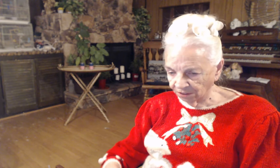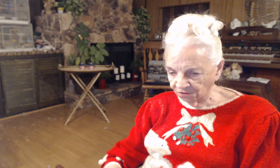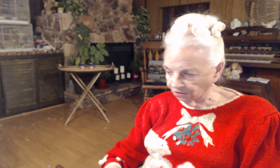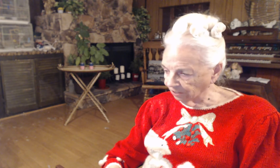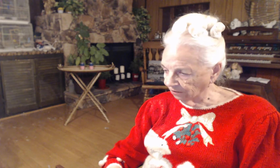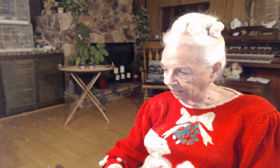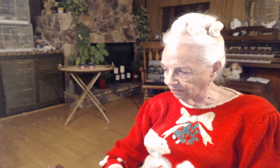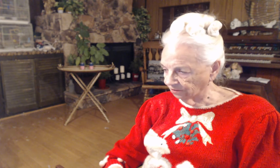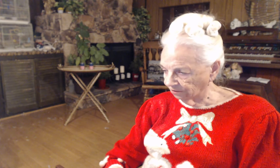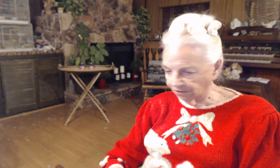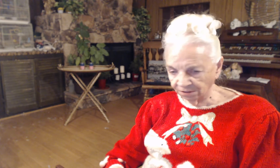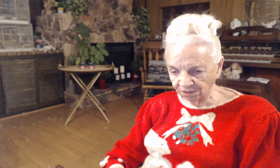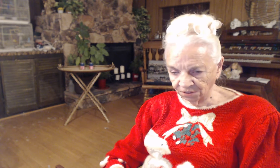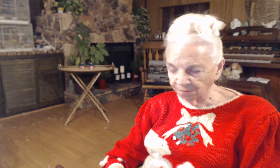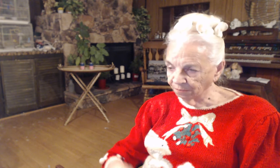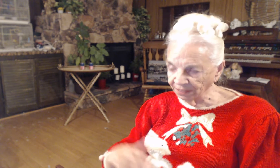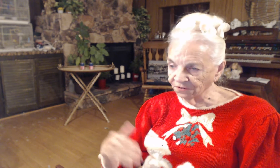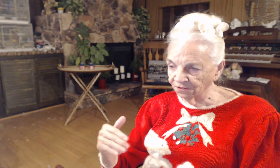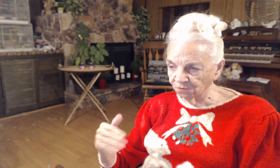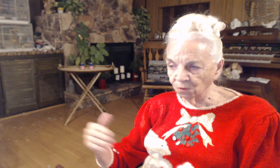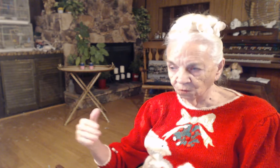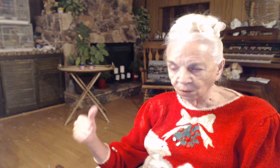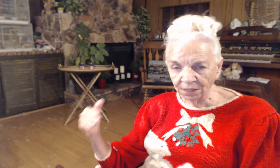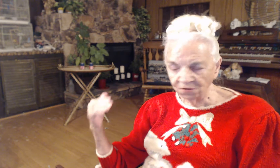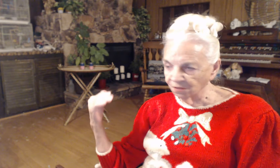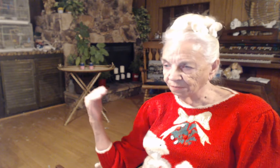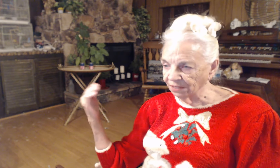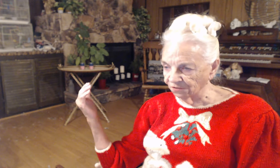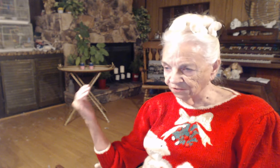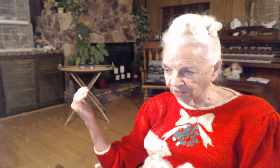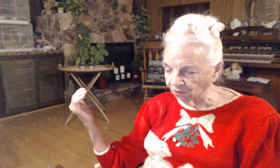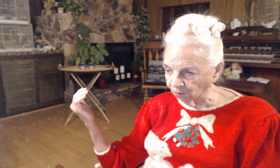did things in some places one way and some places another way.